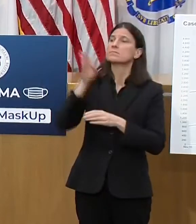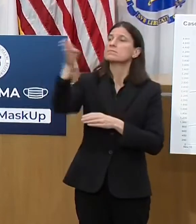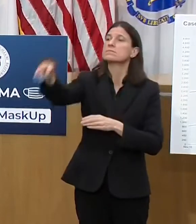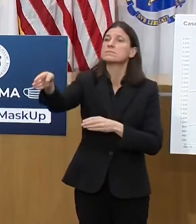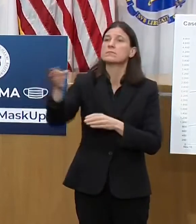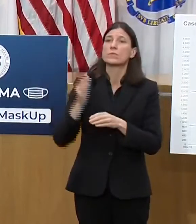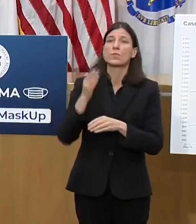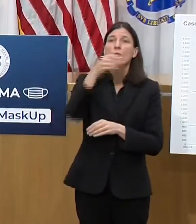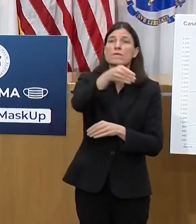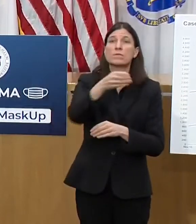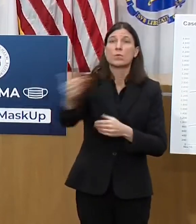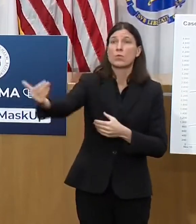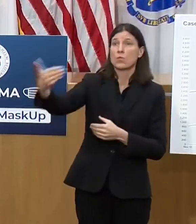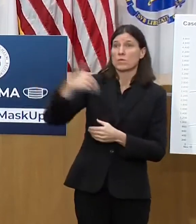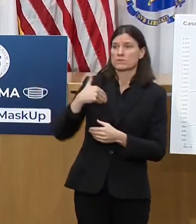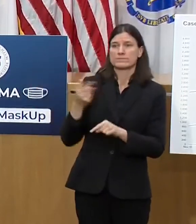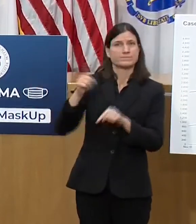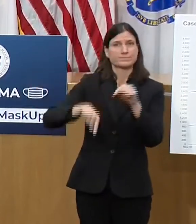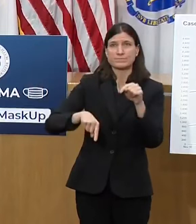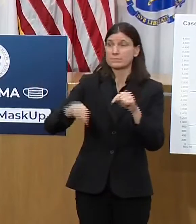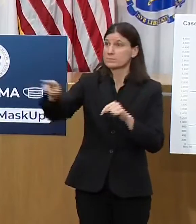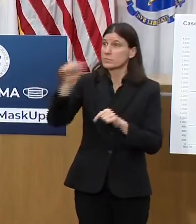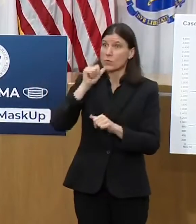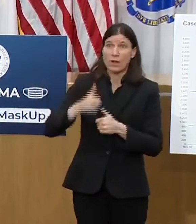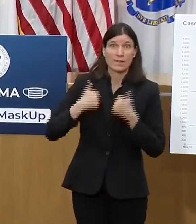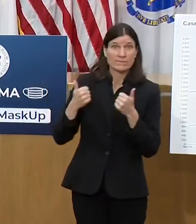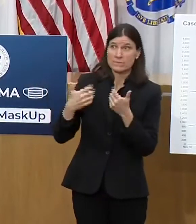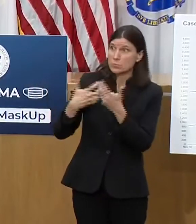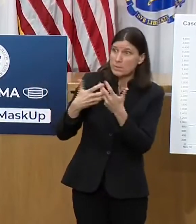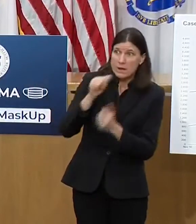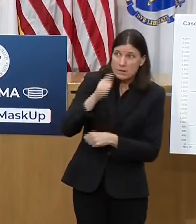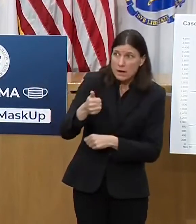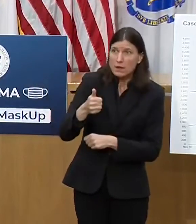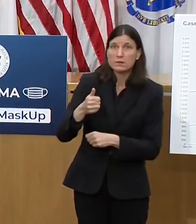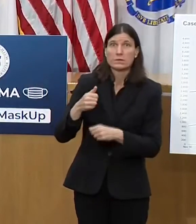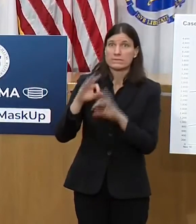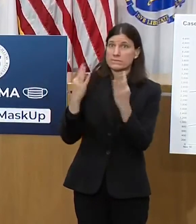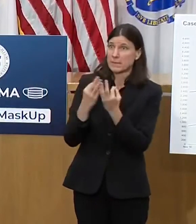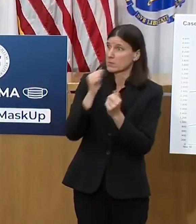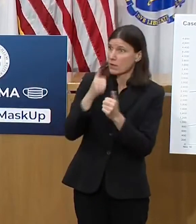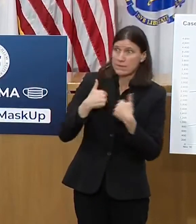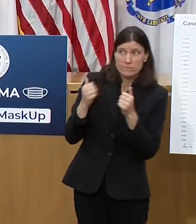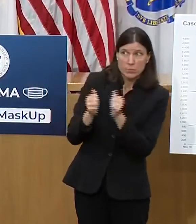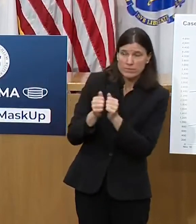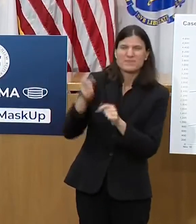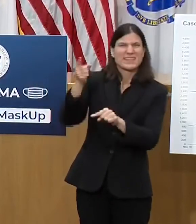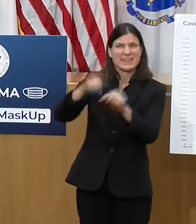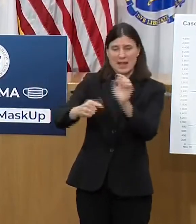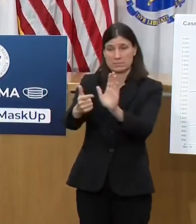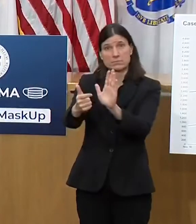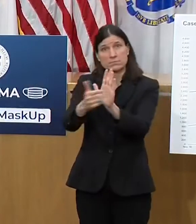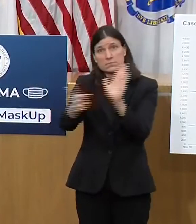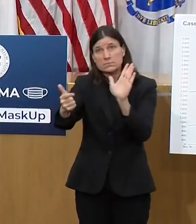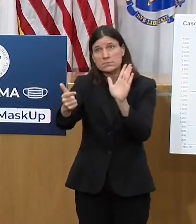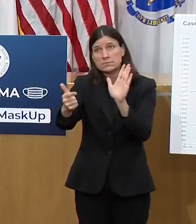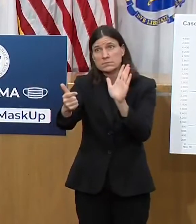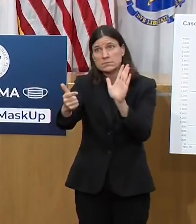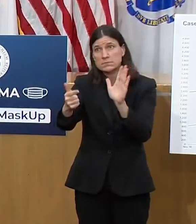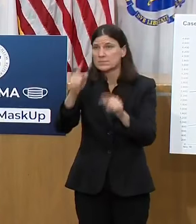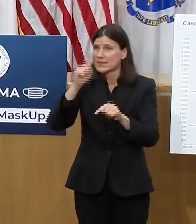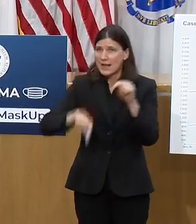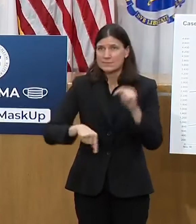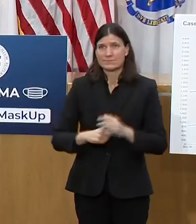Any type of celebration beyond that has real potential, as we saw with Thanksgiving, to spread the virus and hurt the ones